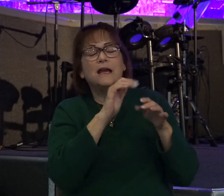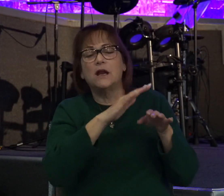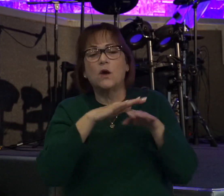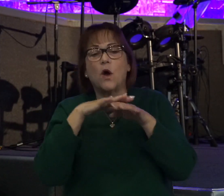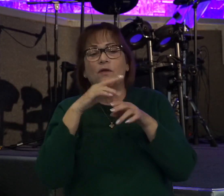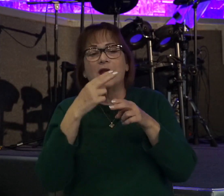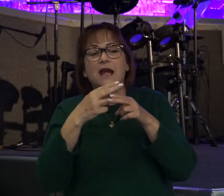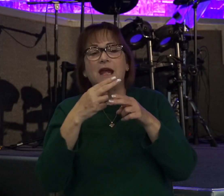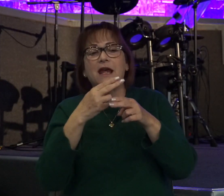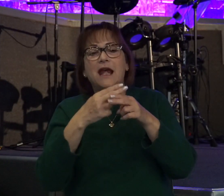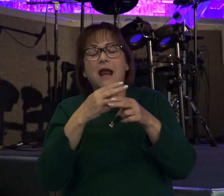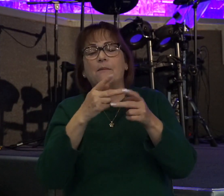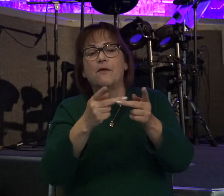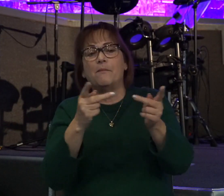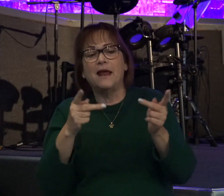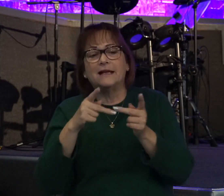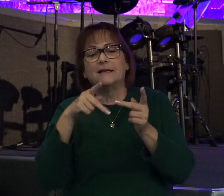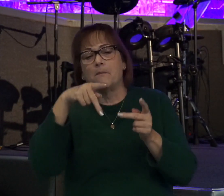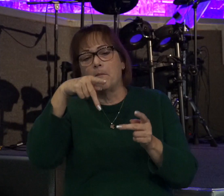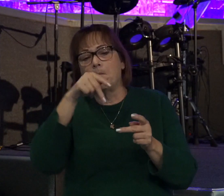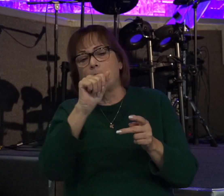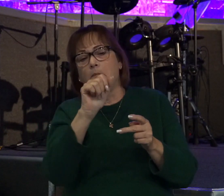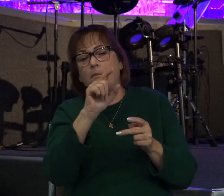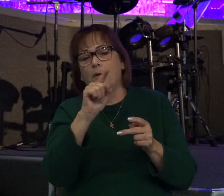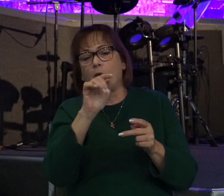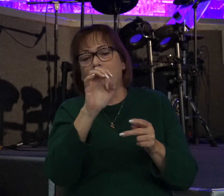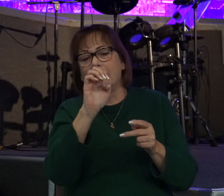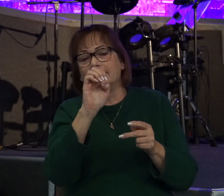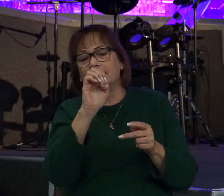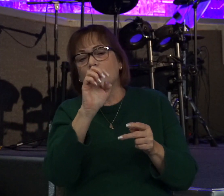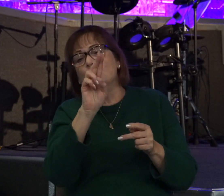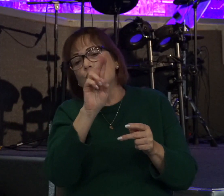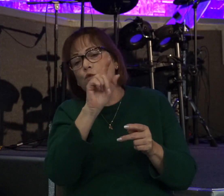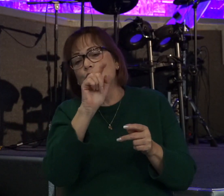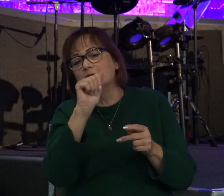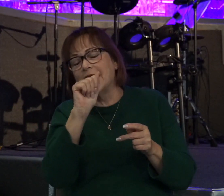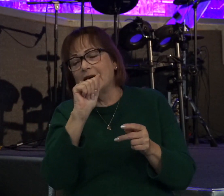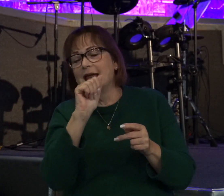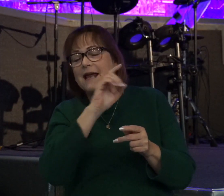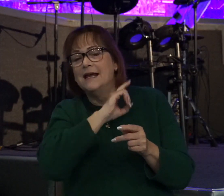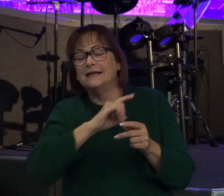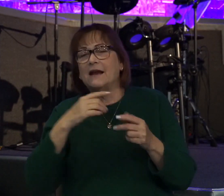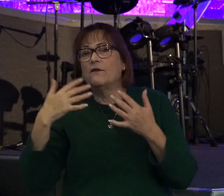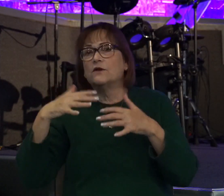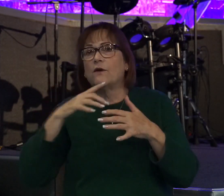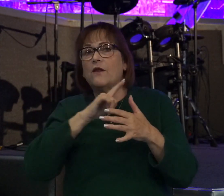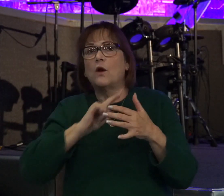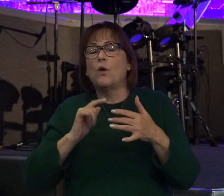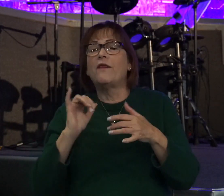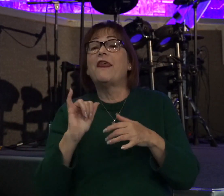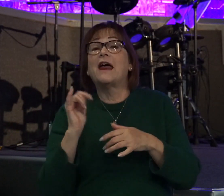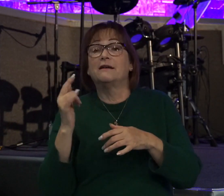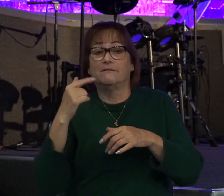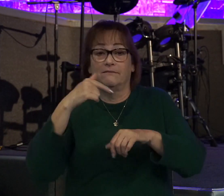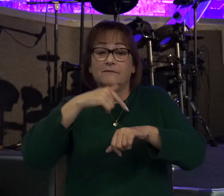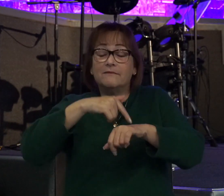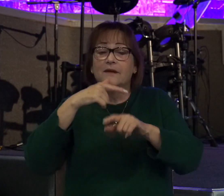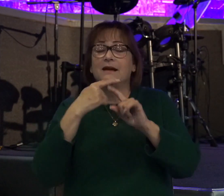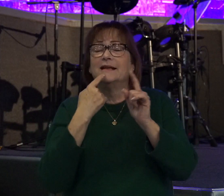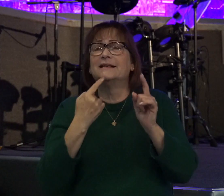place Perez-Uzzah to this day. David was afraid of the Lord that day. And he said, How can